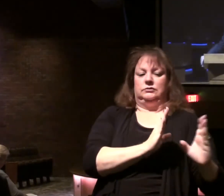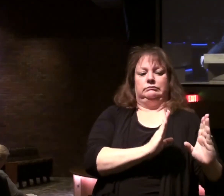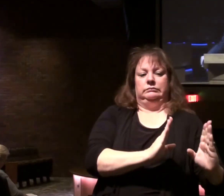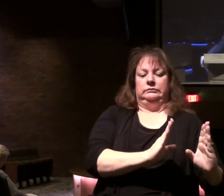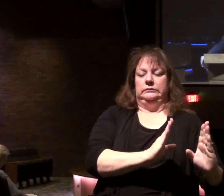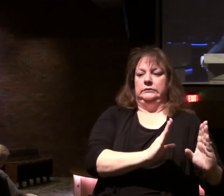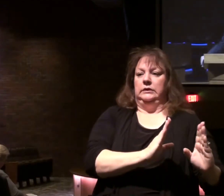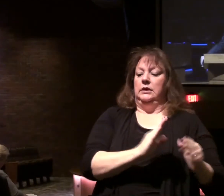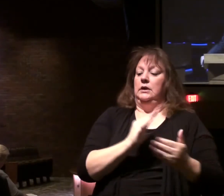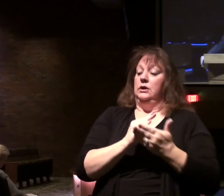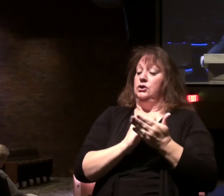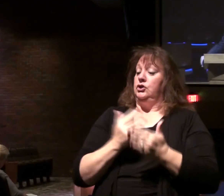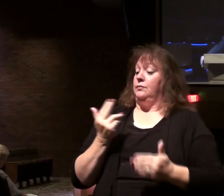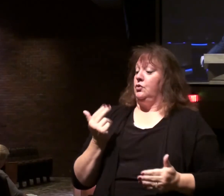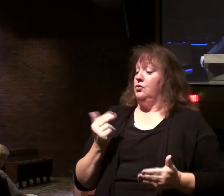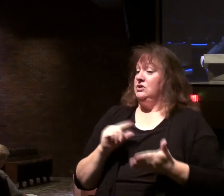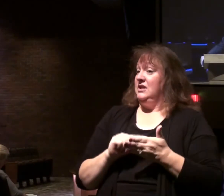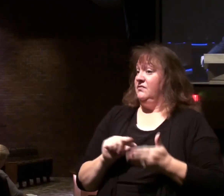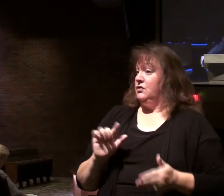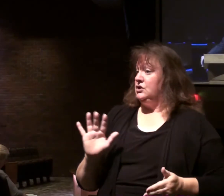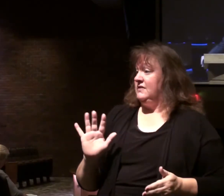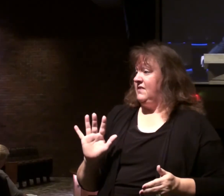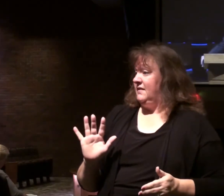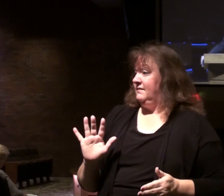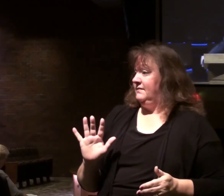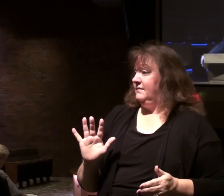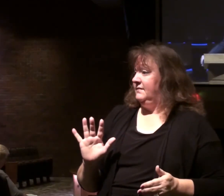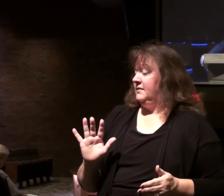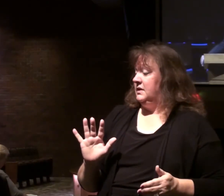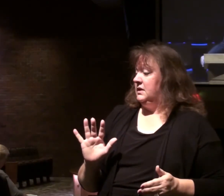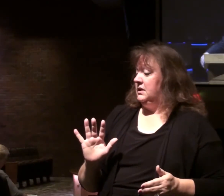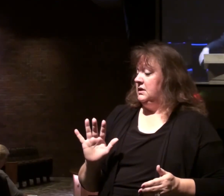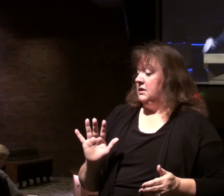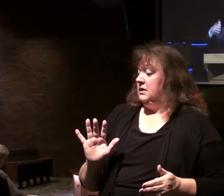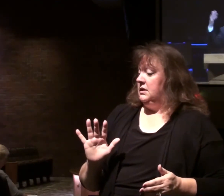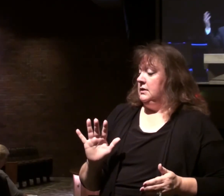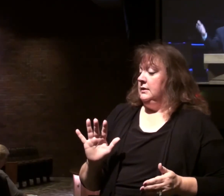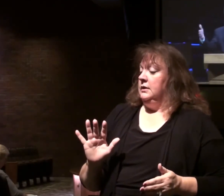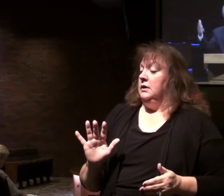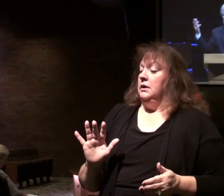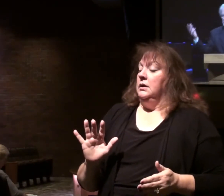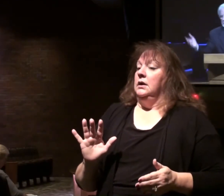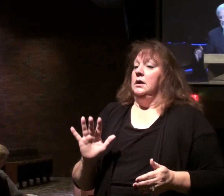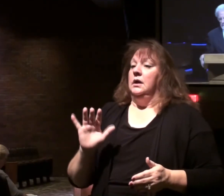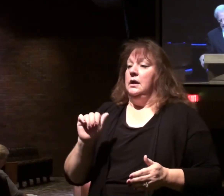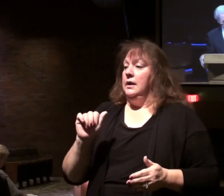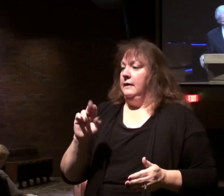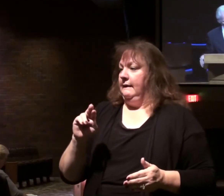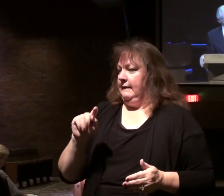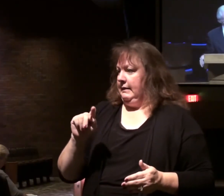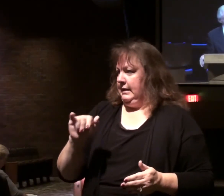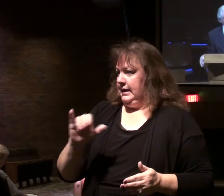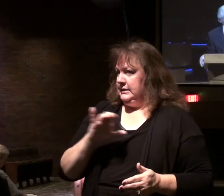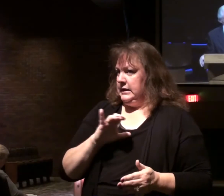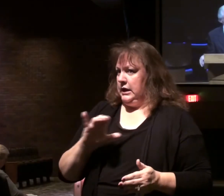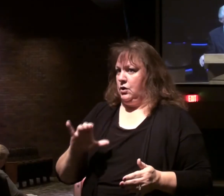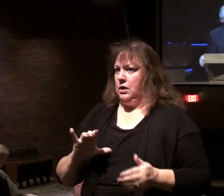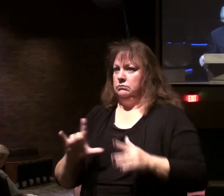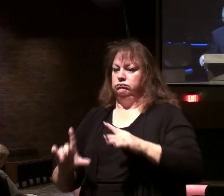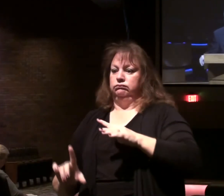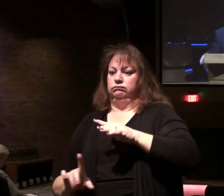come down into chapter 13, verse 5. Where the Antichrist, the beast out of the sea.